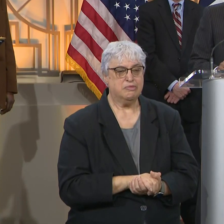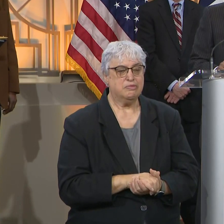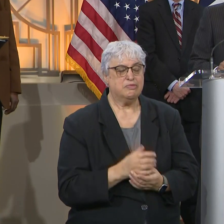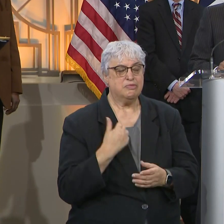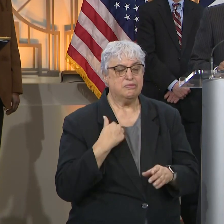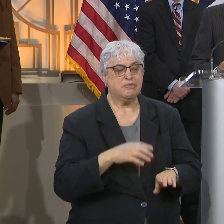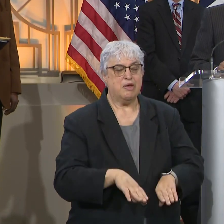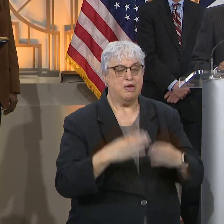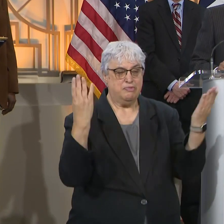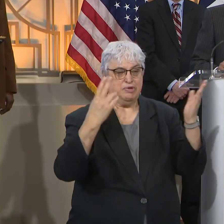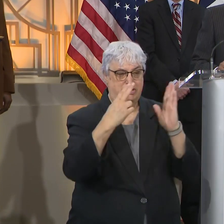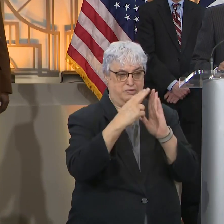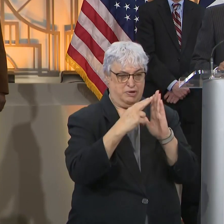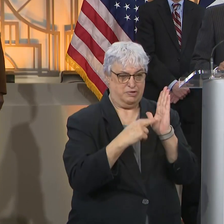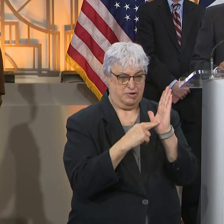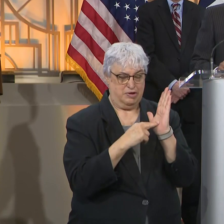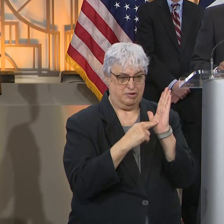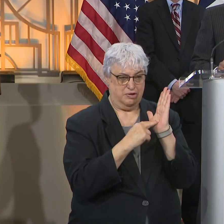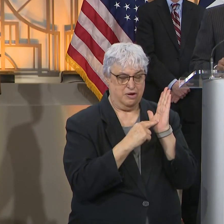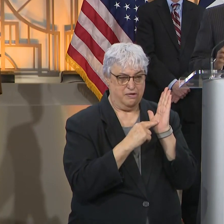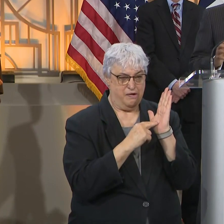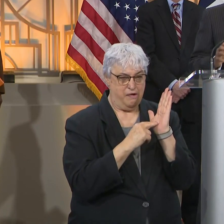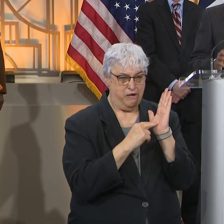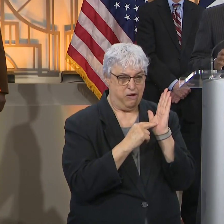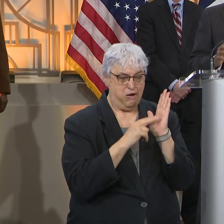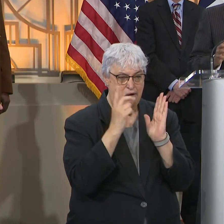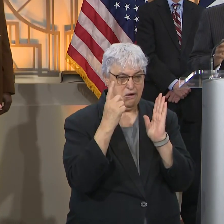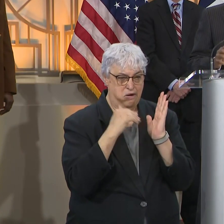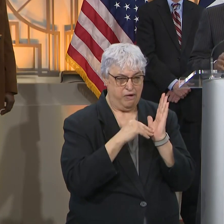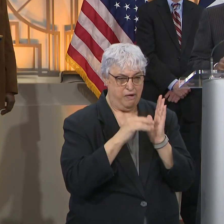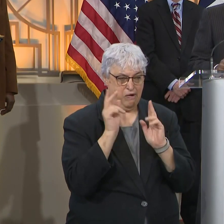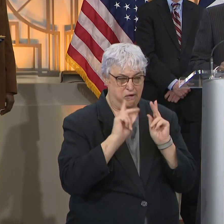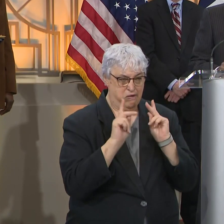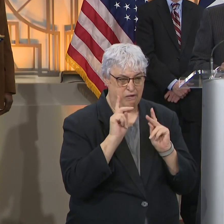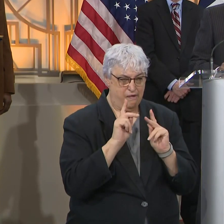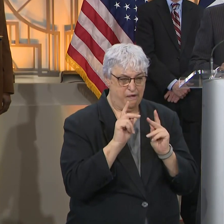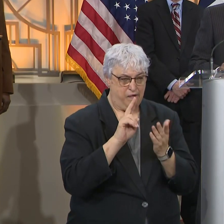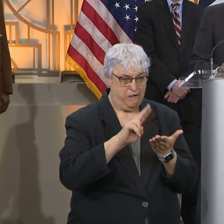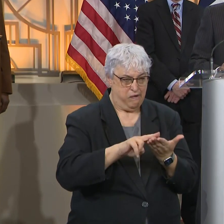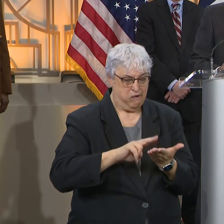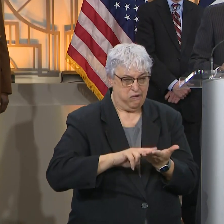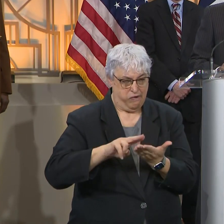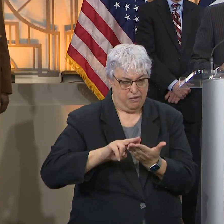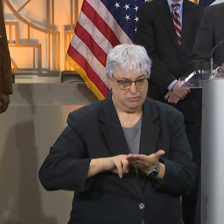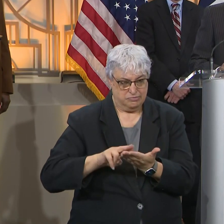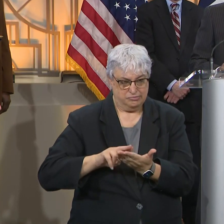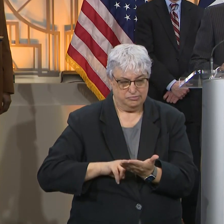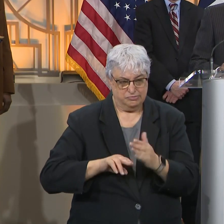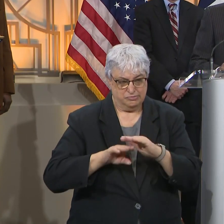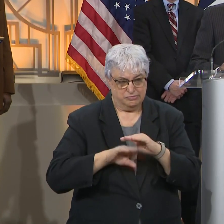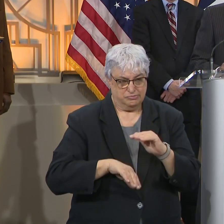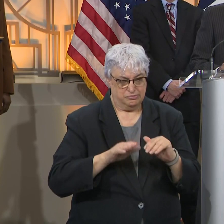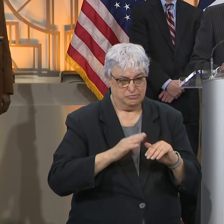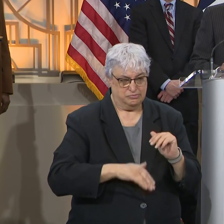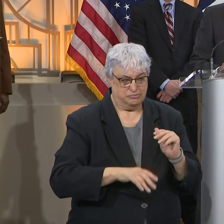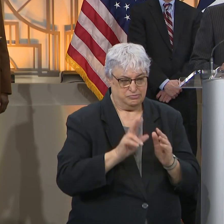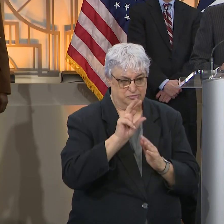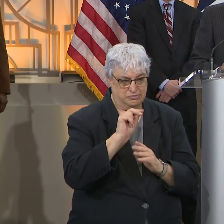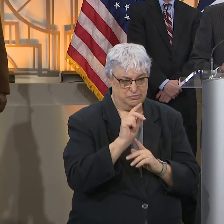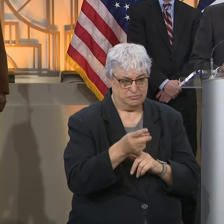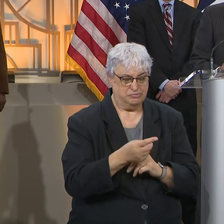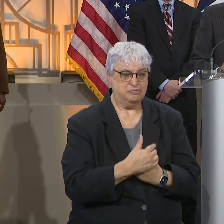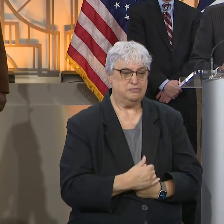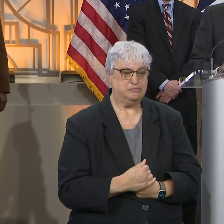opened the registration line, 1,000 people for example signed up in less than a half hour.